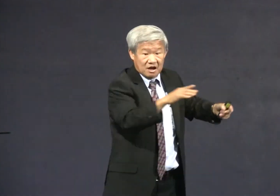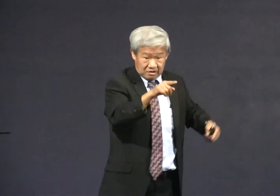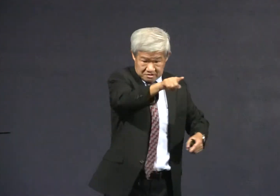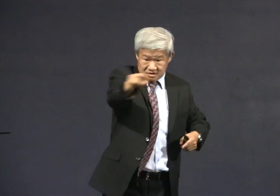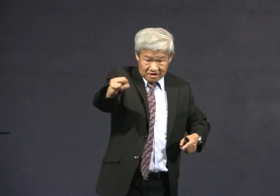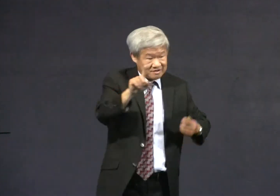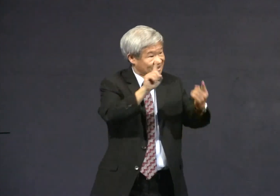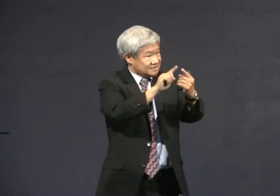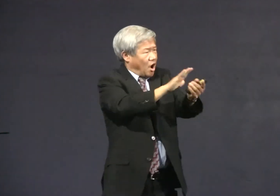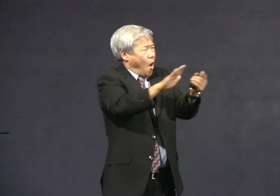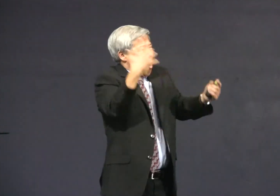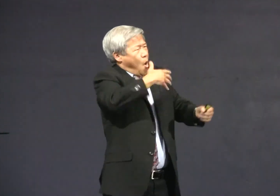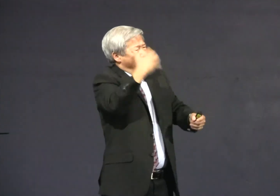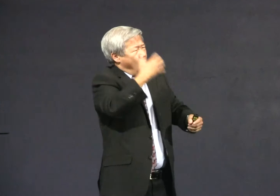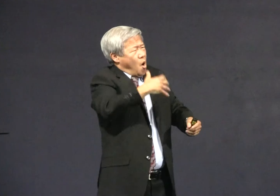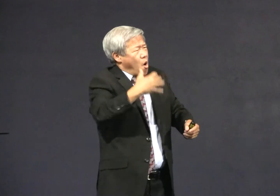I didn't know this but